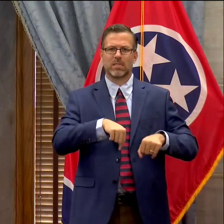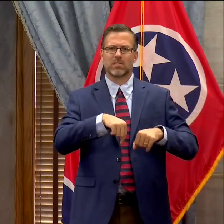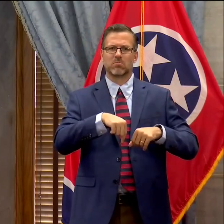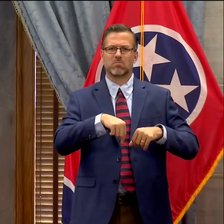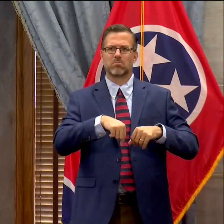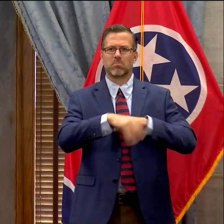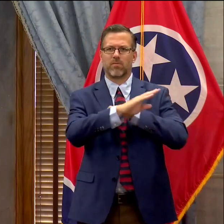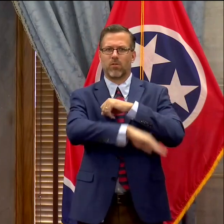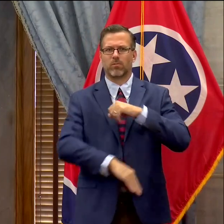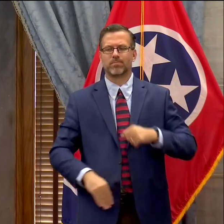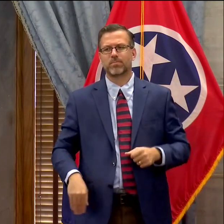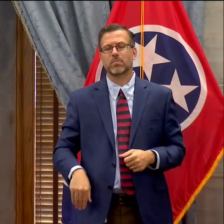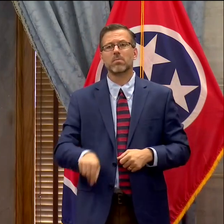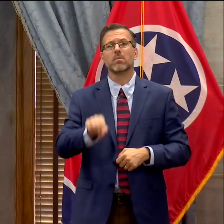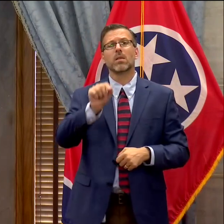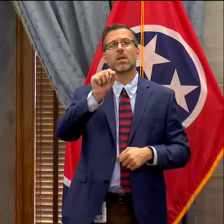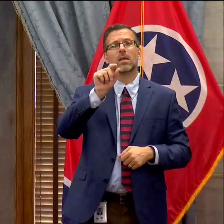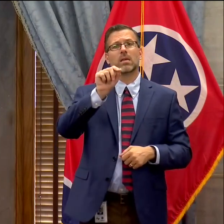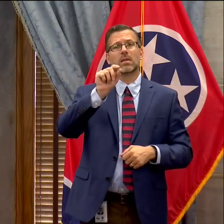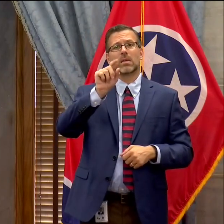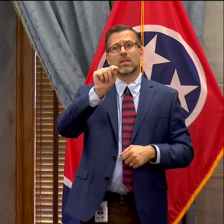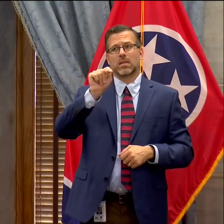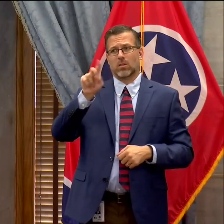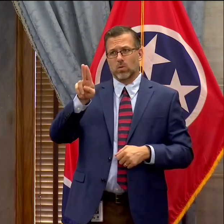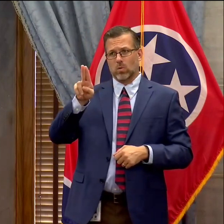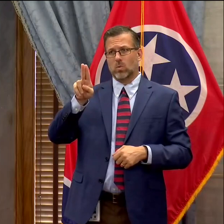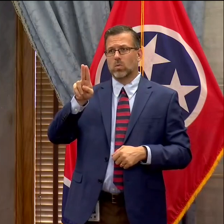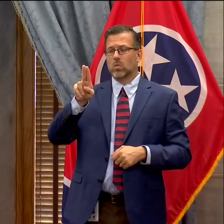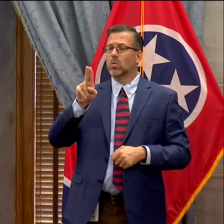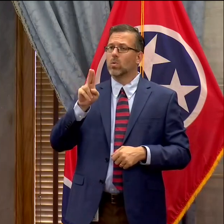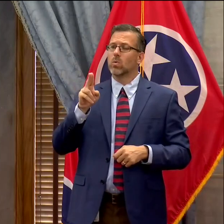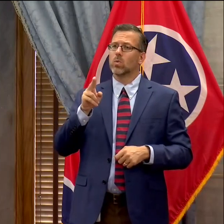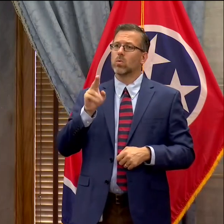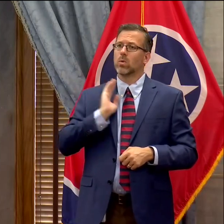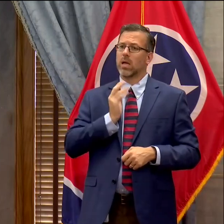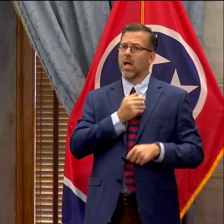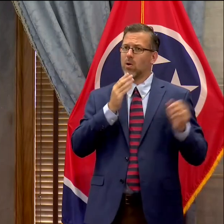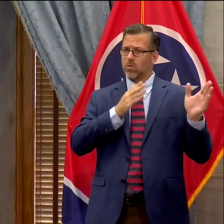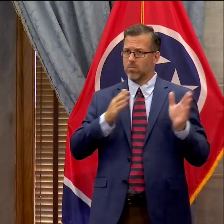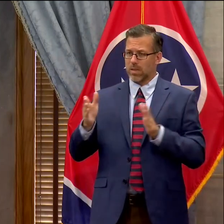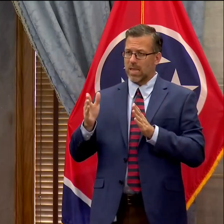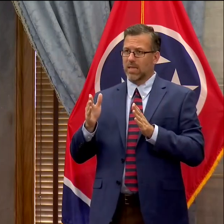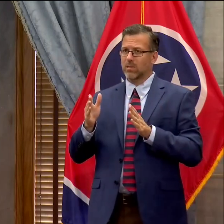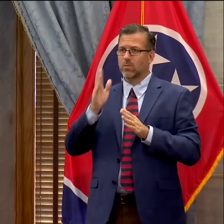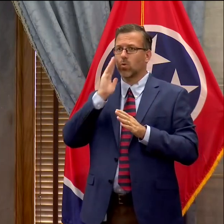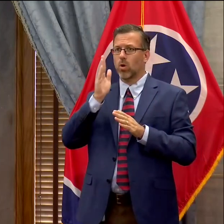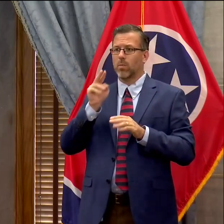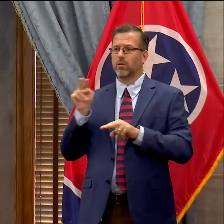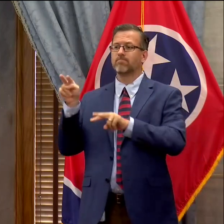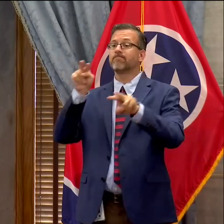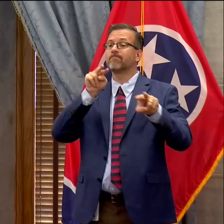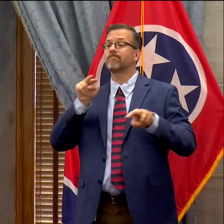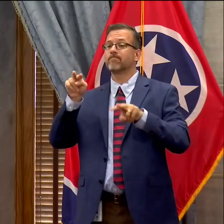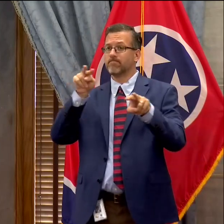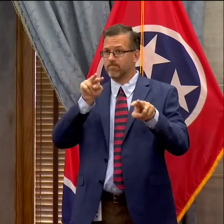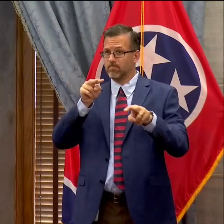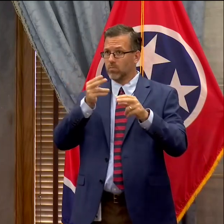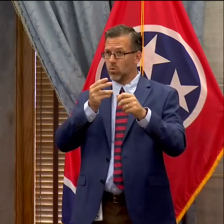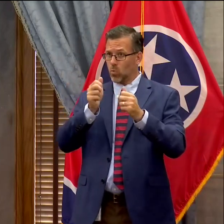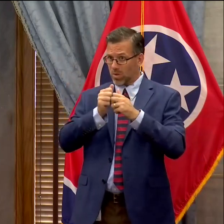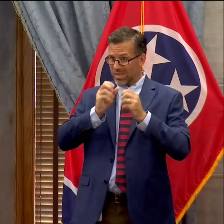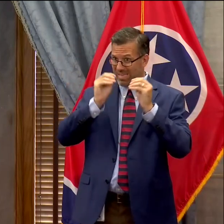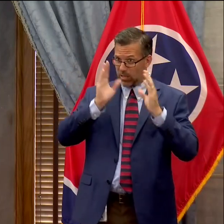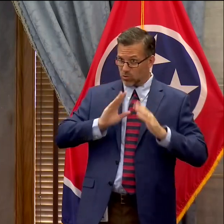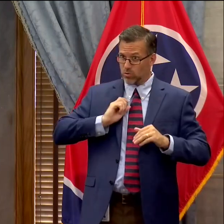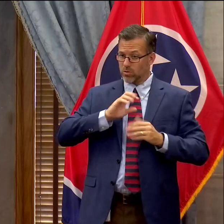Tennessee Tech's return to campus is being created and managed by hundreds of faculty and staff who continue to put students first. We